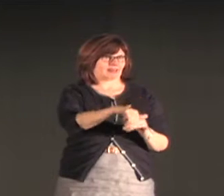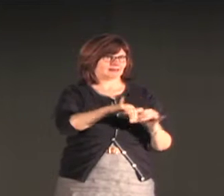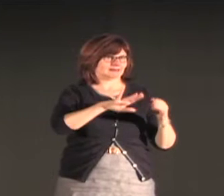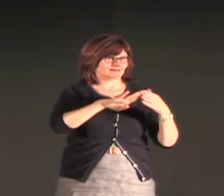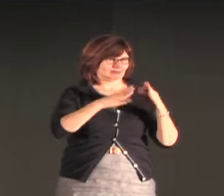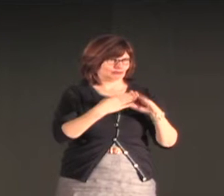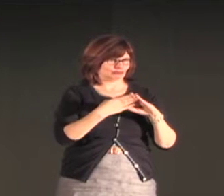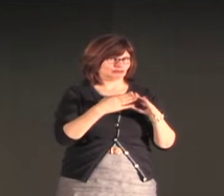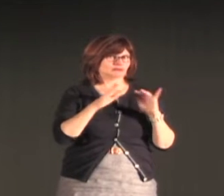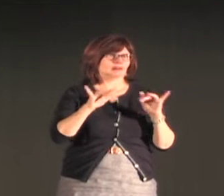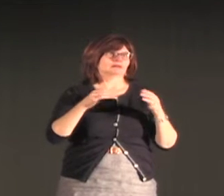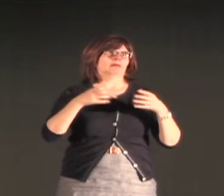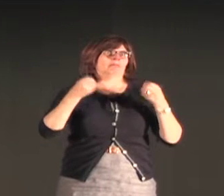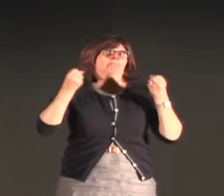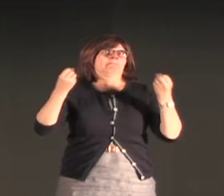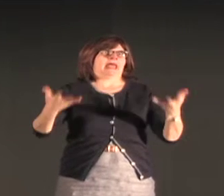and 150 deaf people in the village.